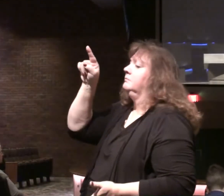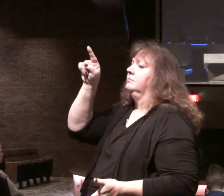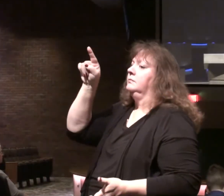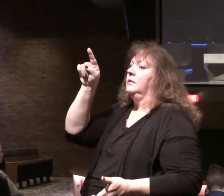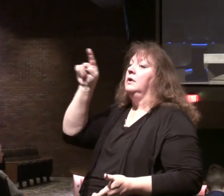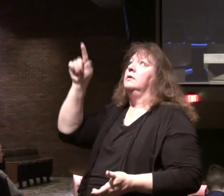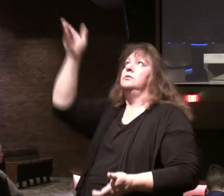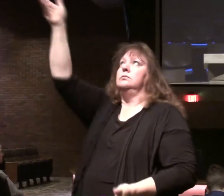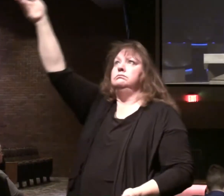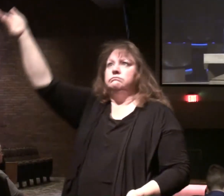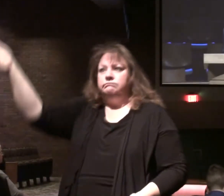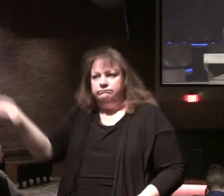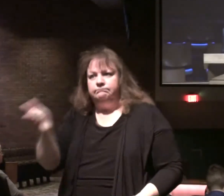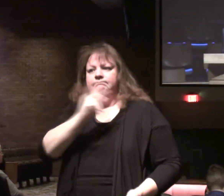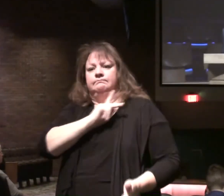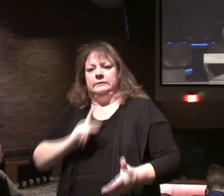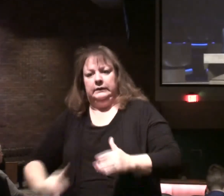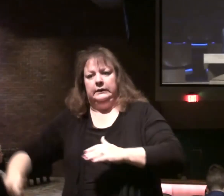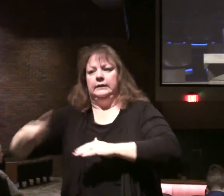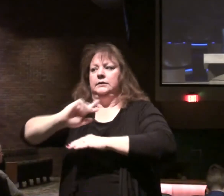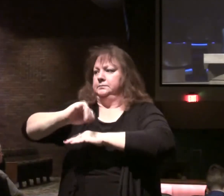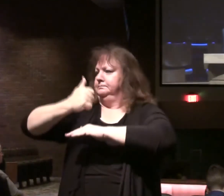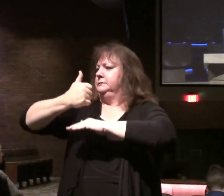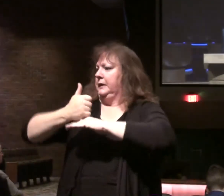should be established.